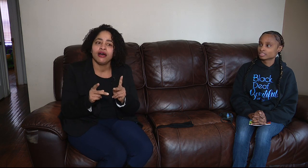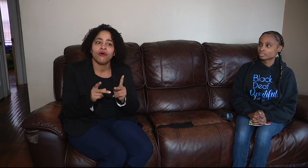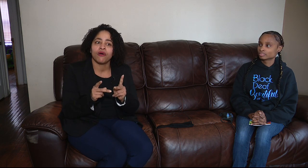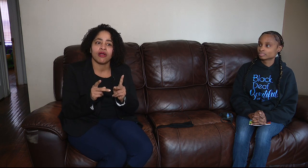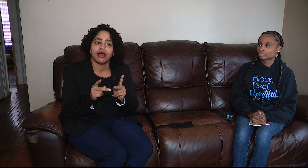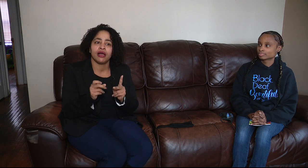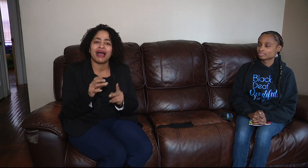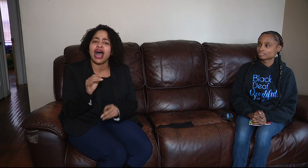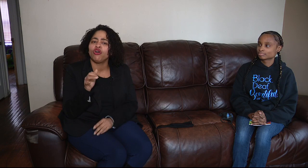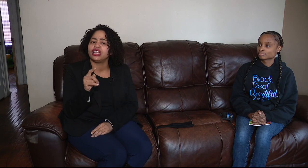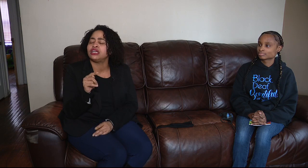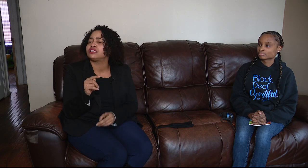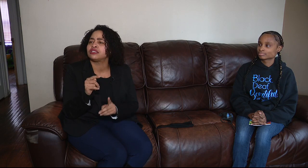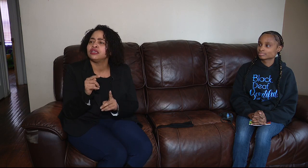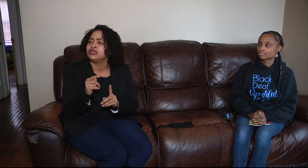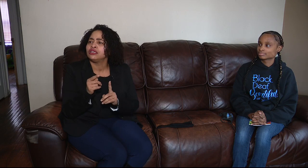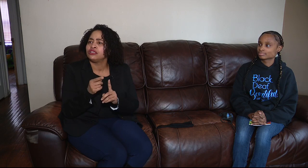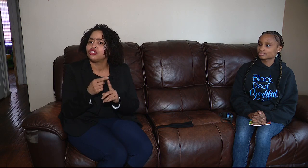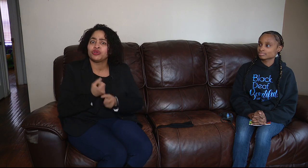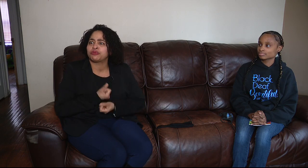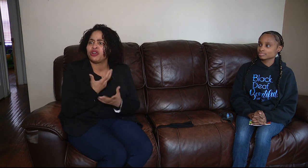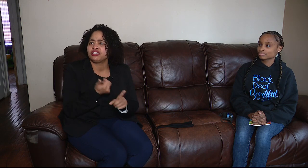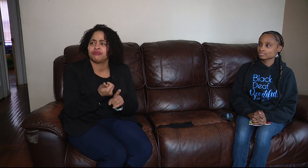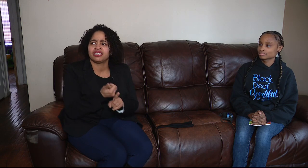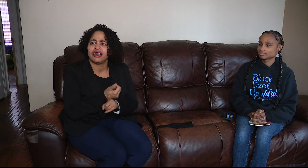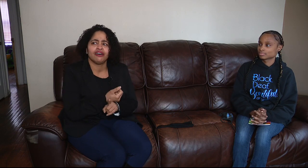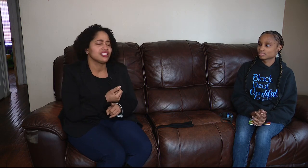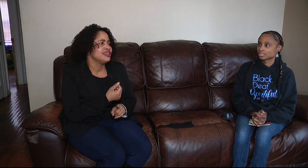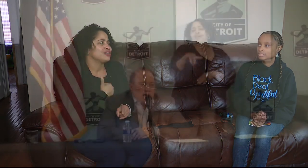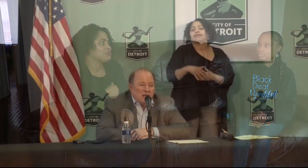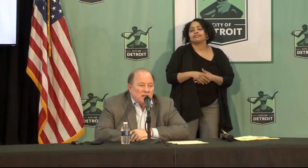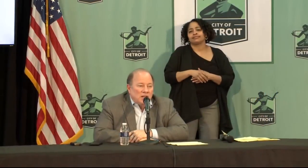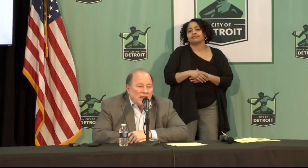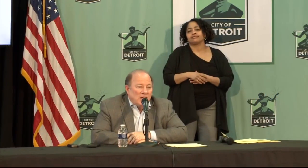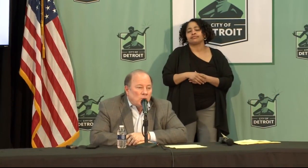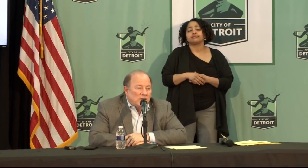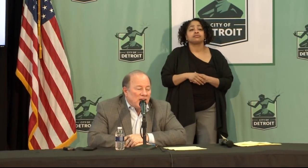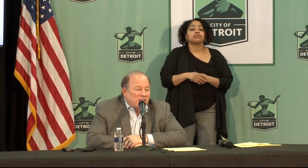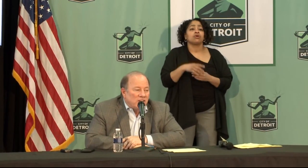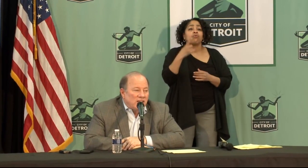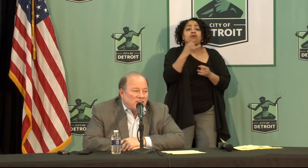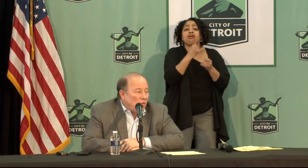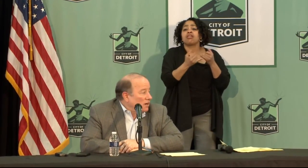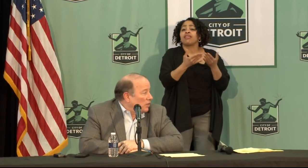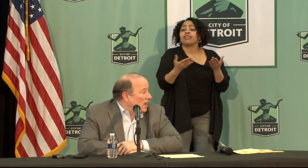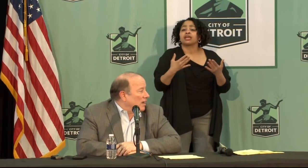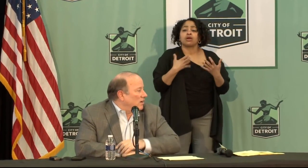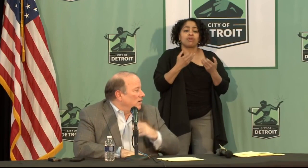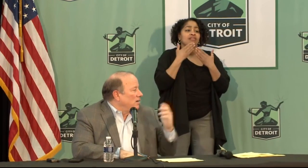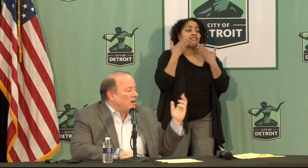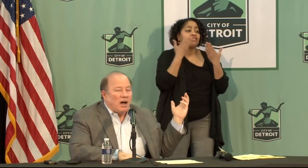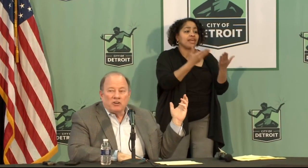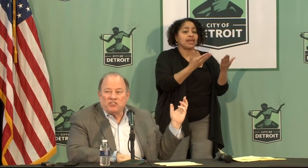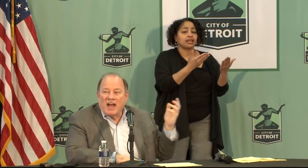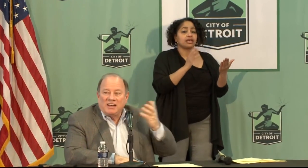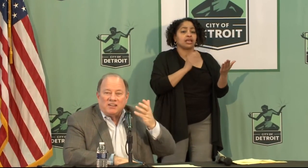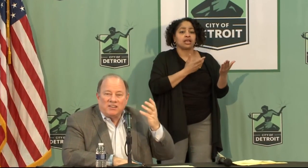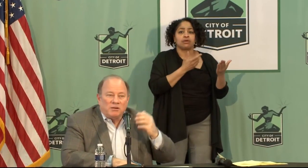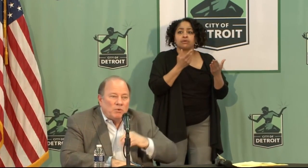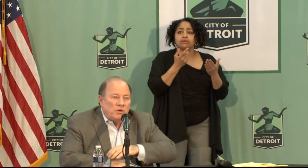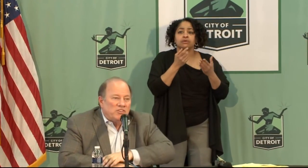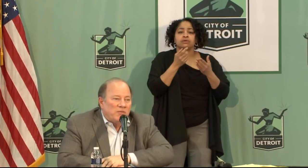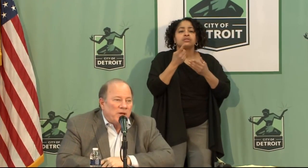or outlets to express themselves. You might recognize Jackie from her many appearances